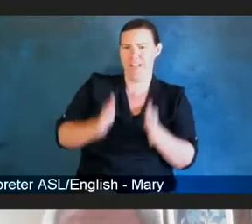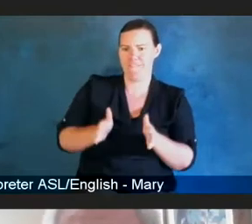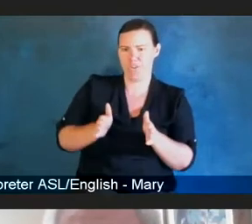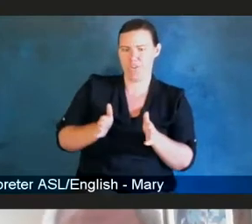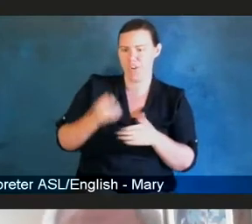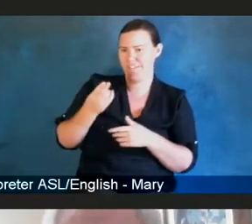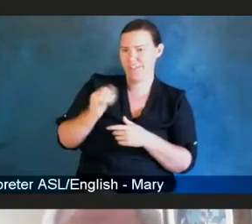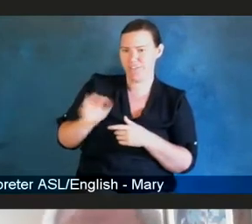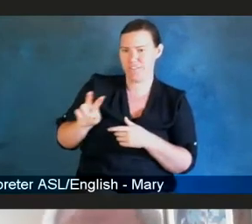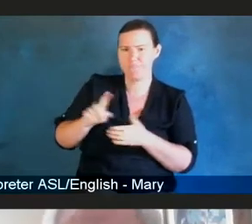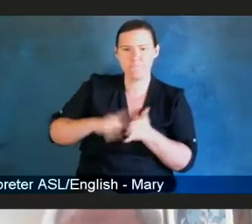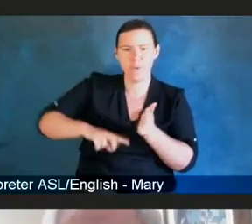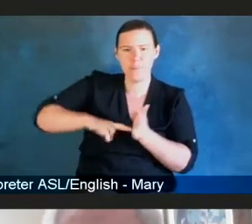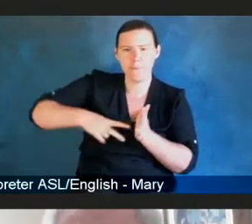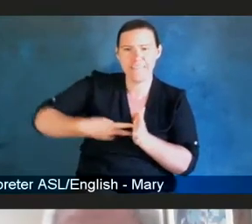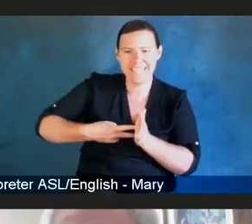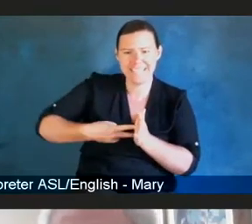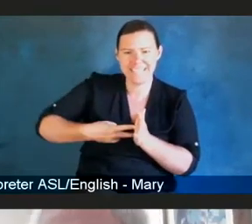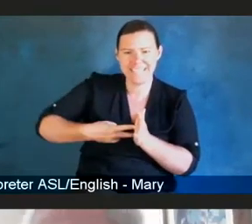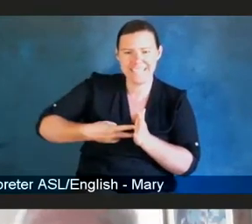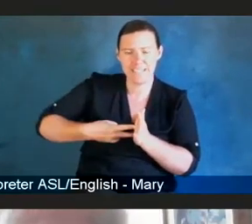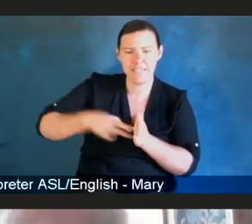And Bill, I believe you're still muted.